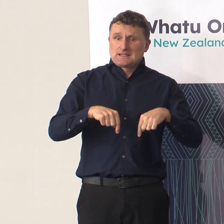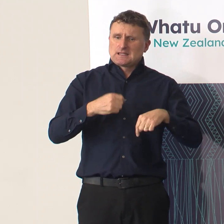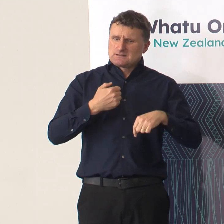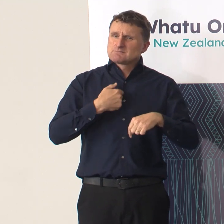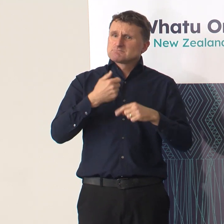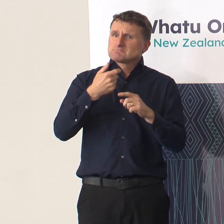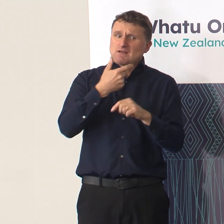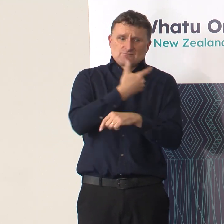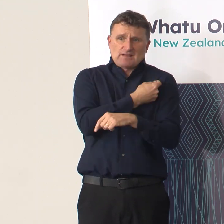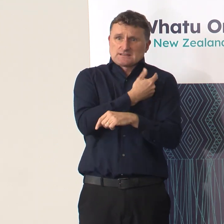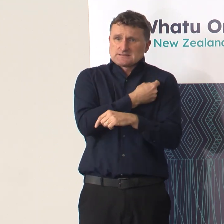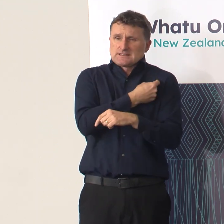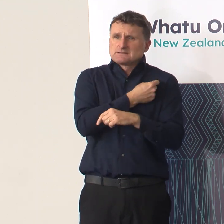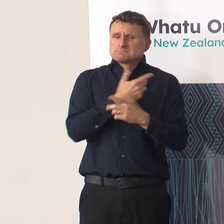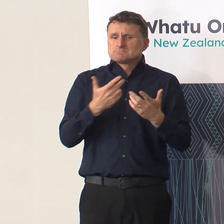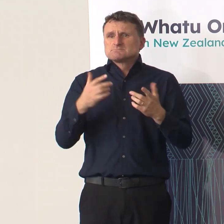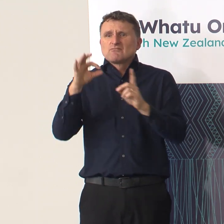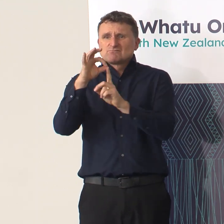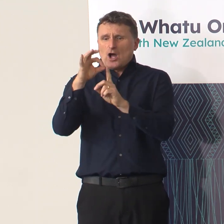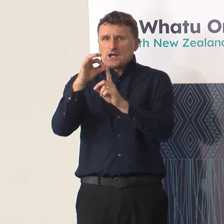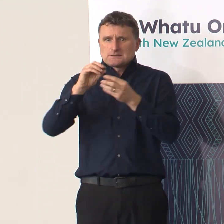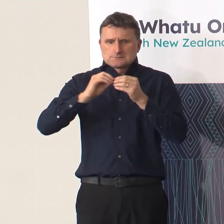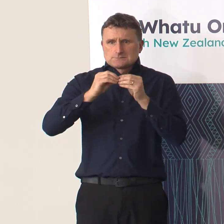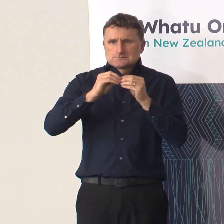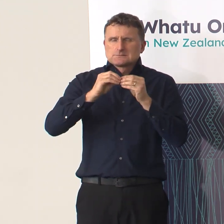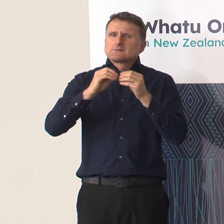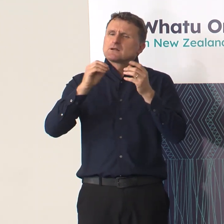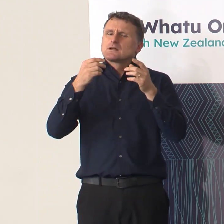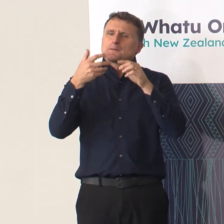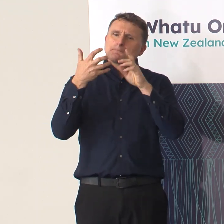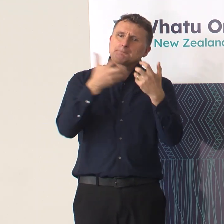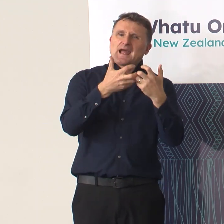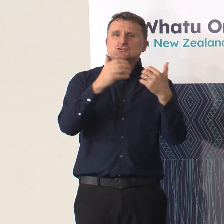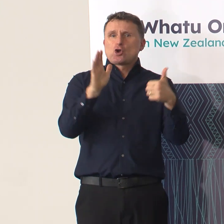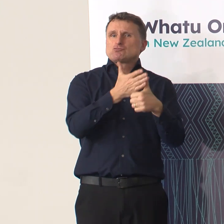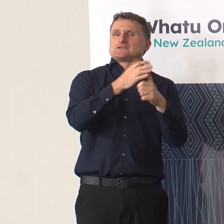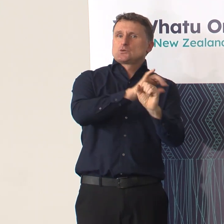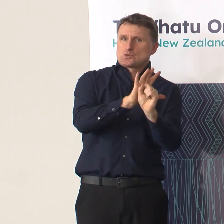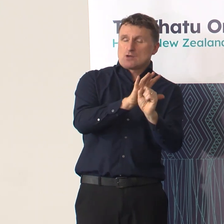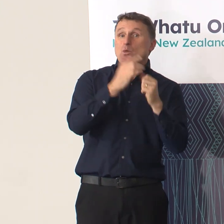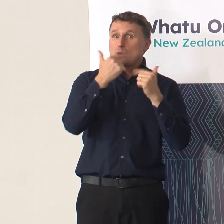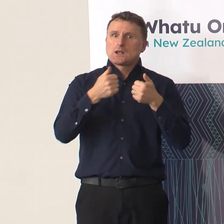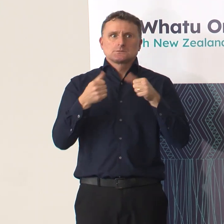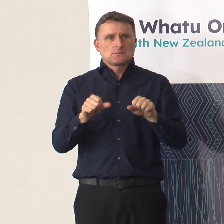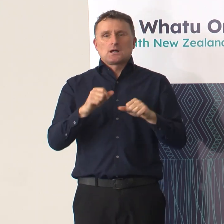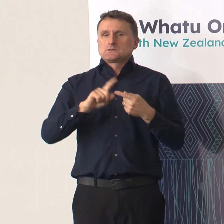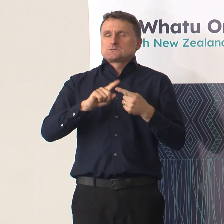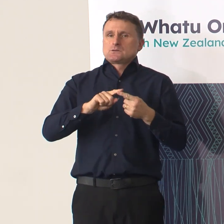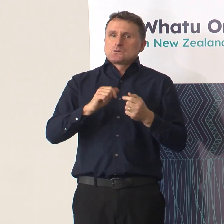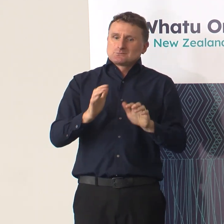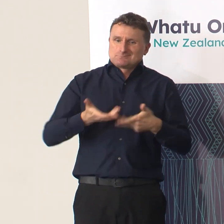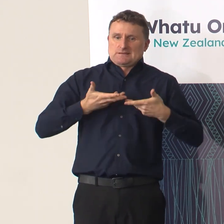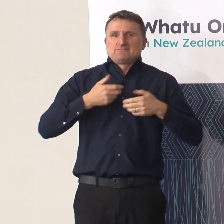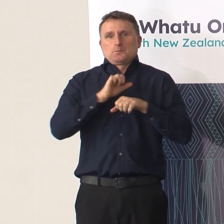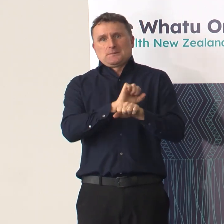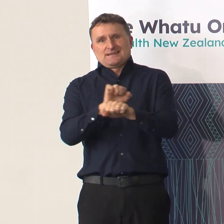quickly early on, but it was designed against sort of the original strains. We're lucky that it still continues to provide really, really good protection